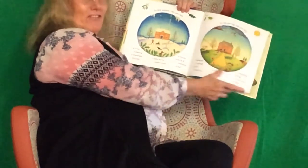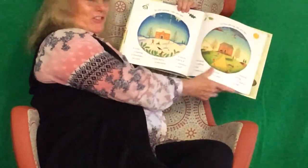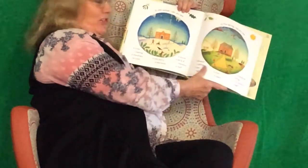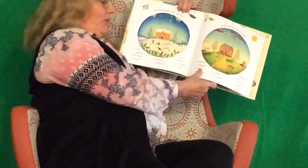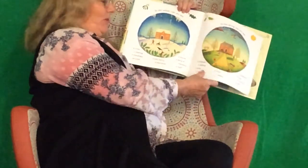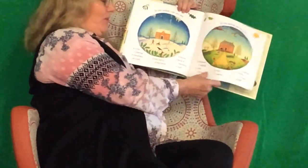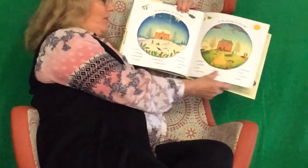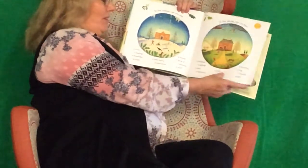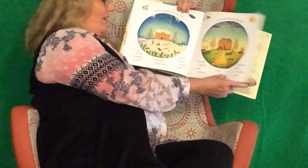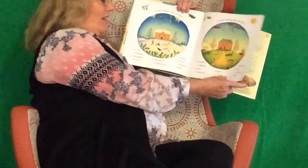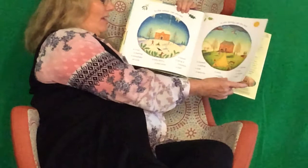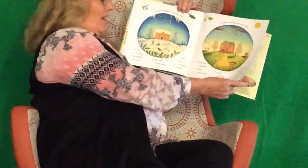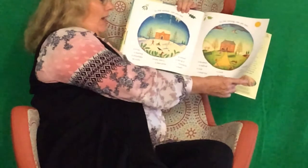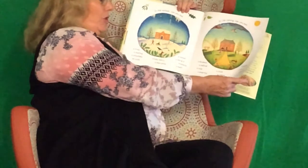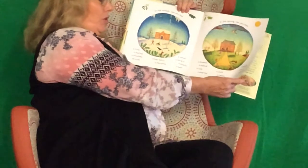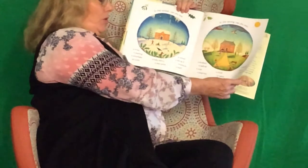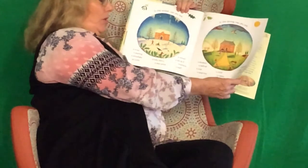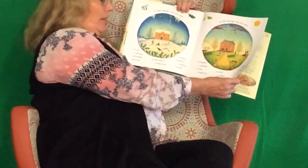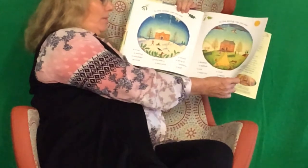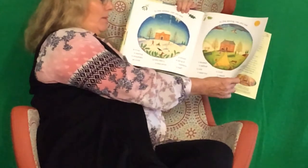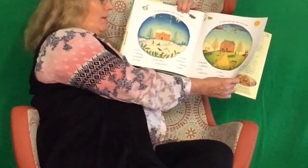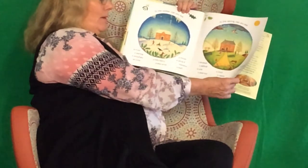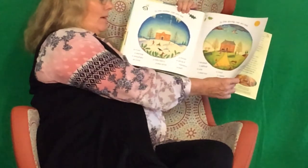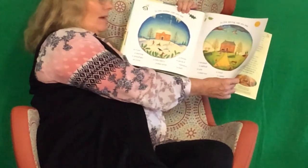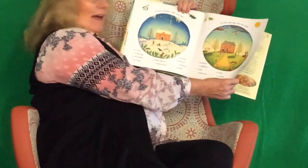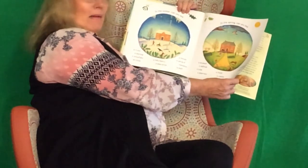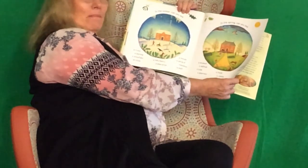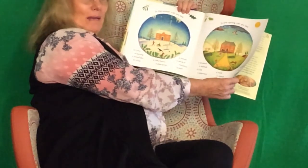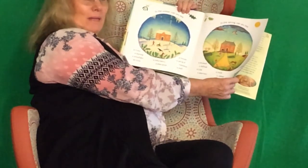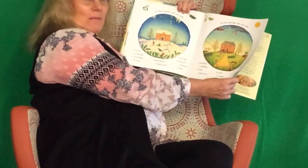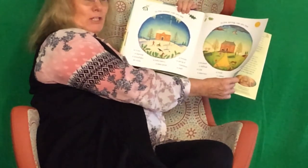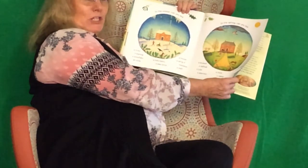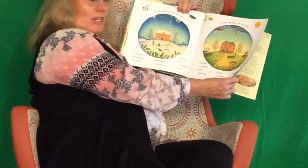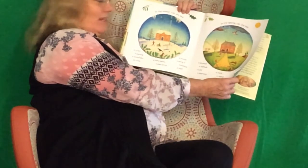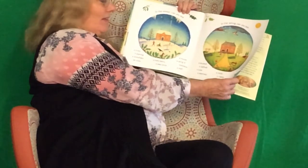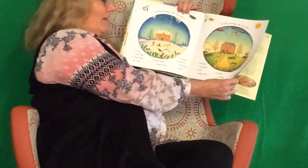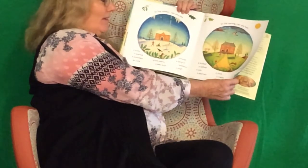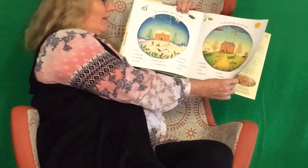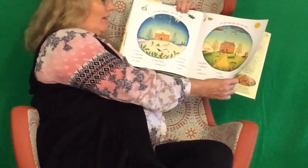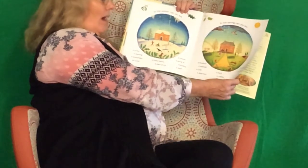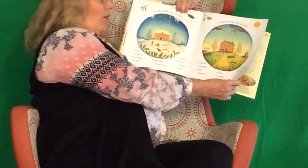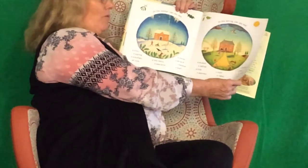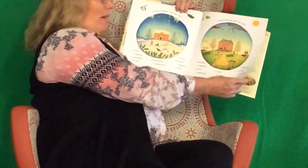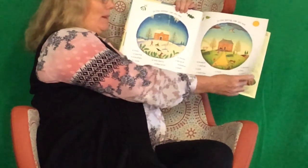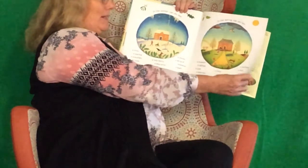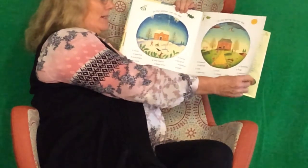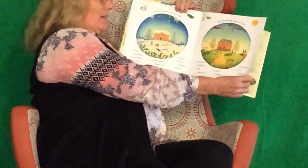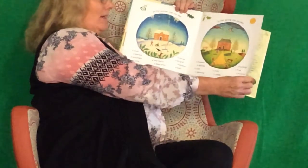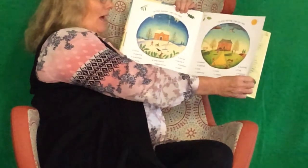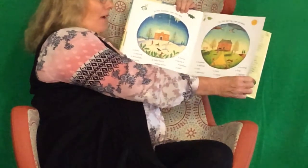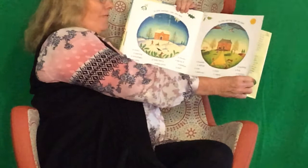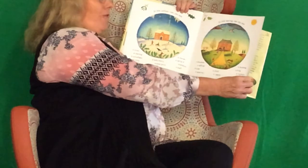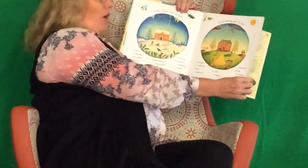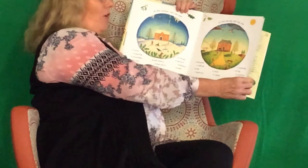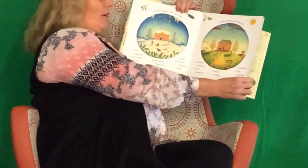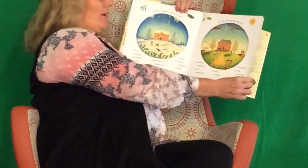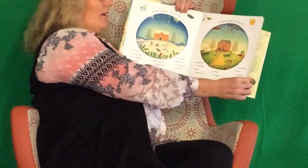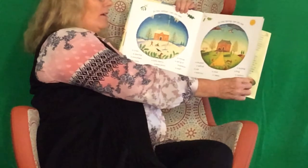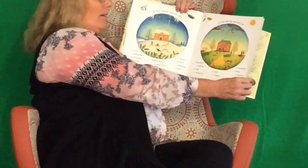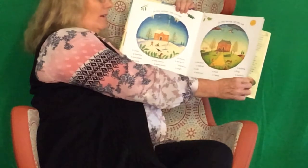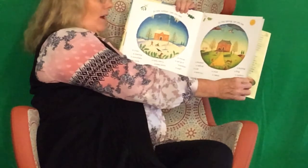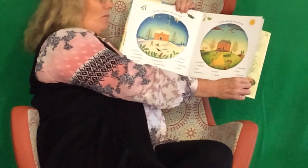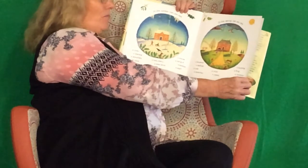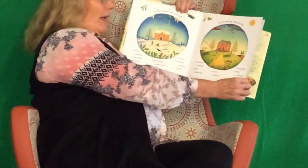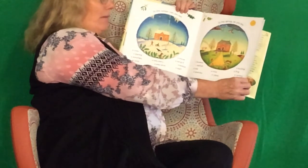daffodil. A tulip. A baby chick. A rabbit. A frog.